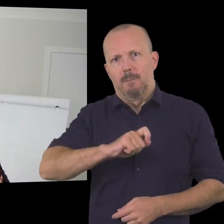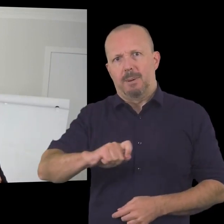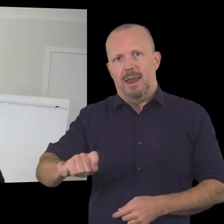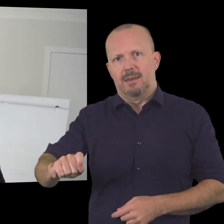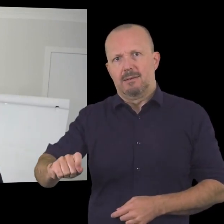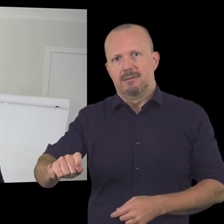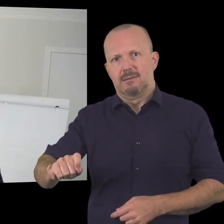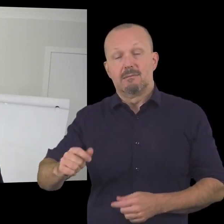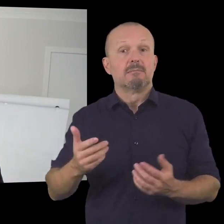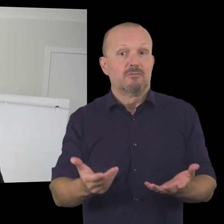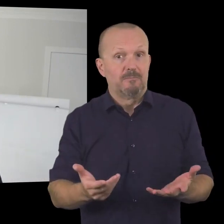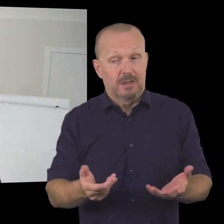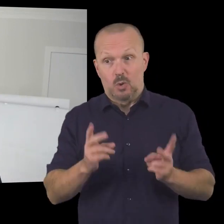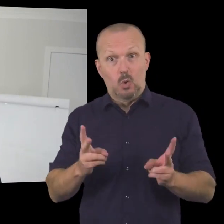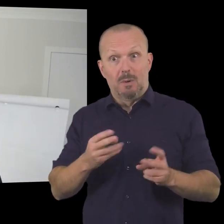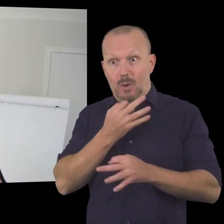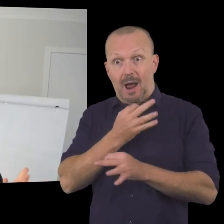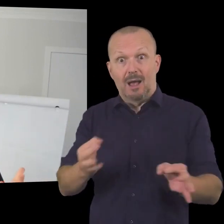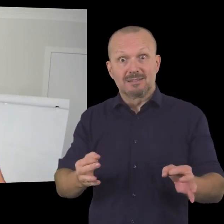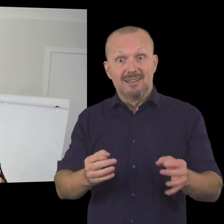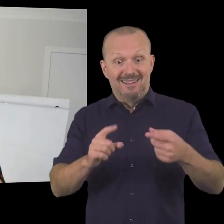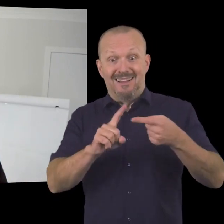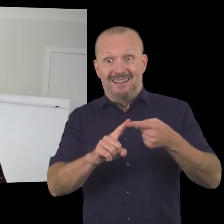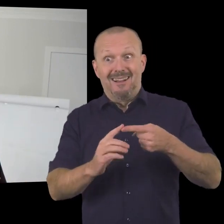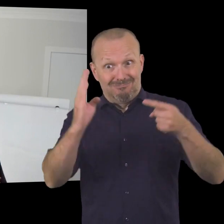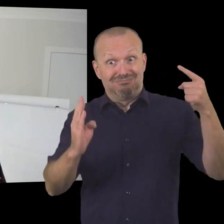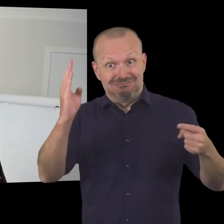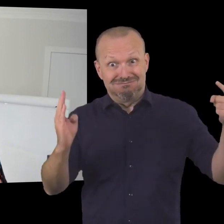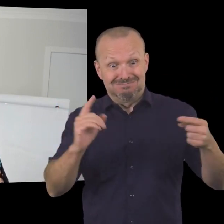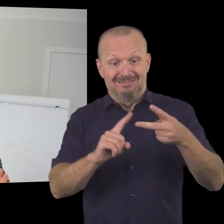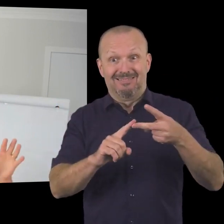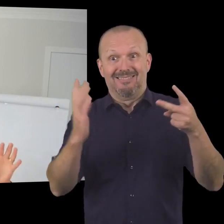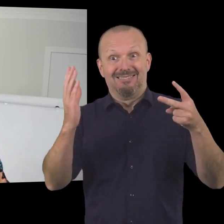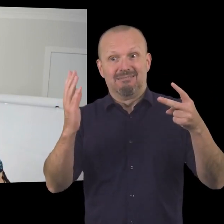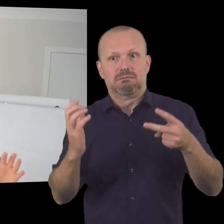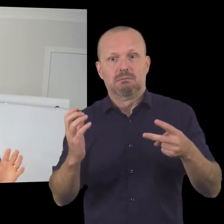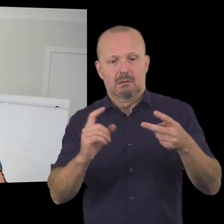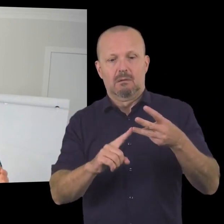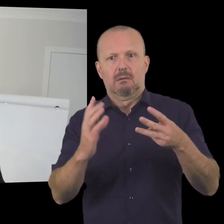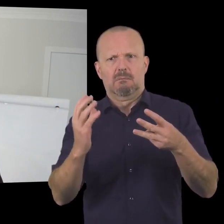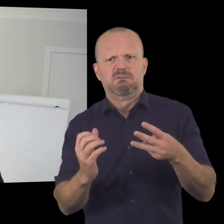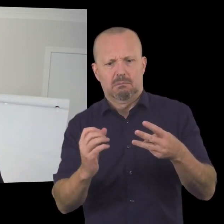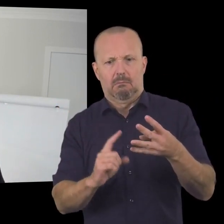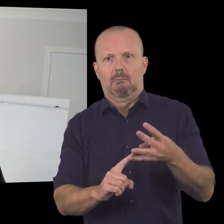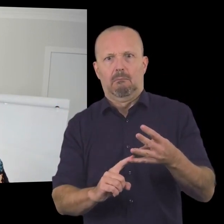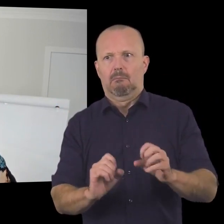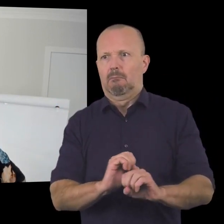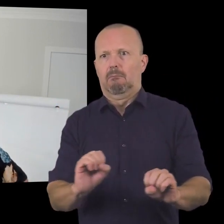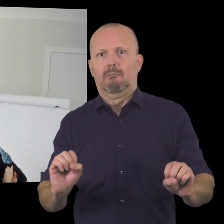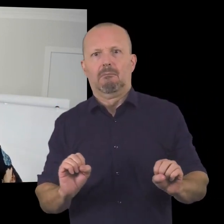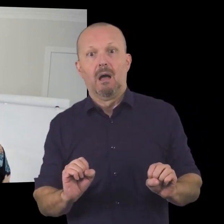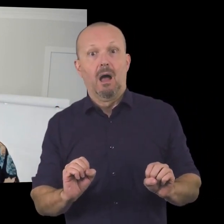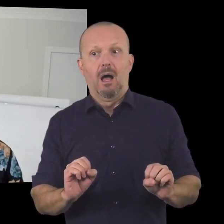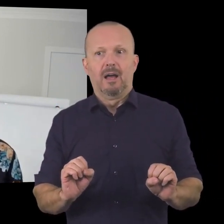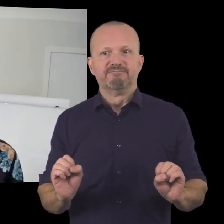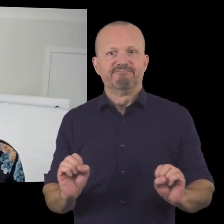specifically for ballpoint pens uh so usually at this point when i ask this question this far leaves hands going up i always live in hope that someone will go